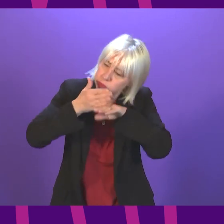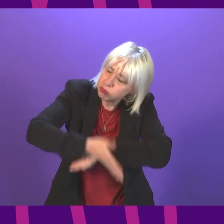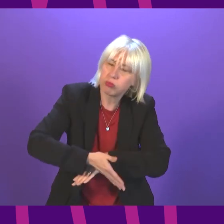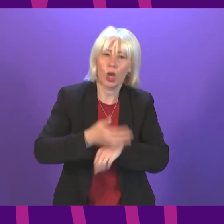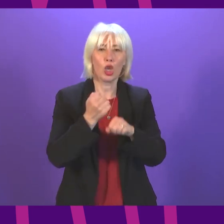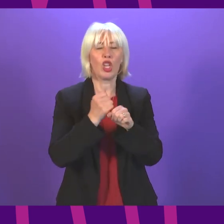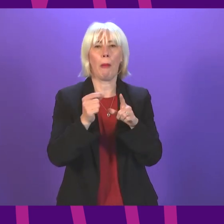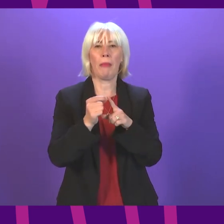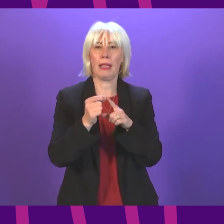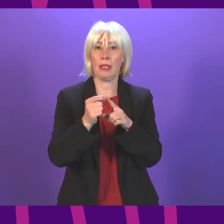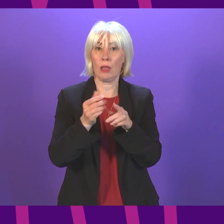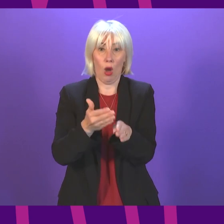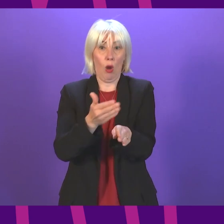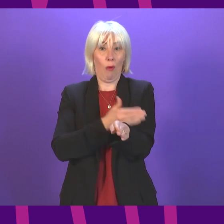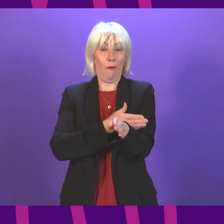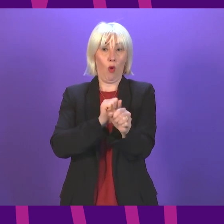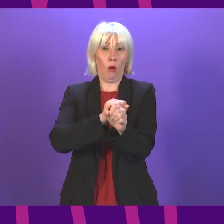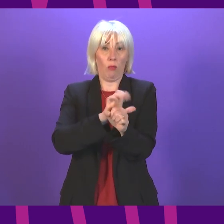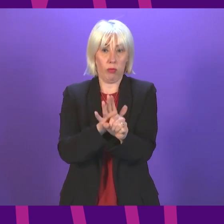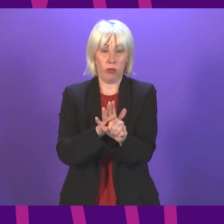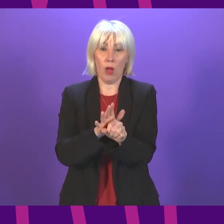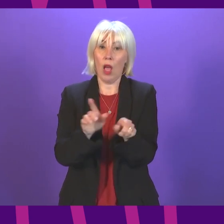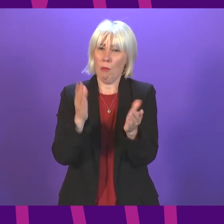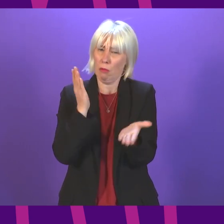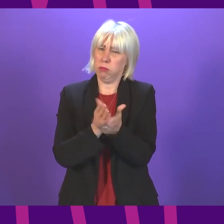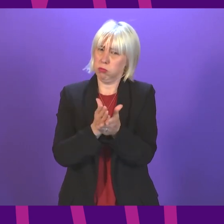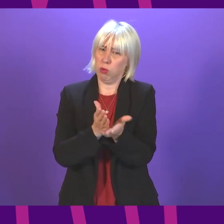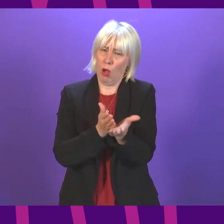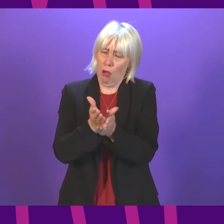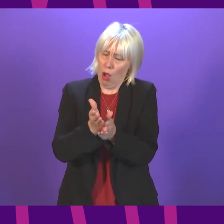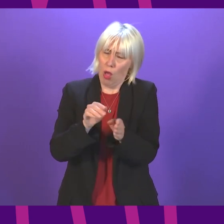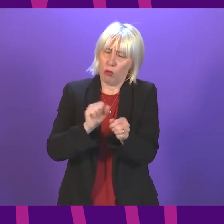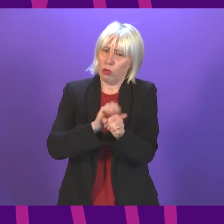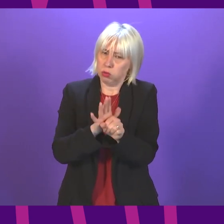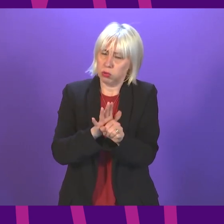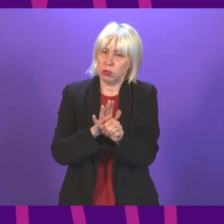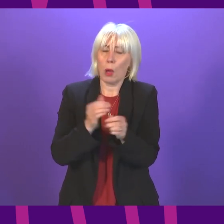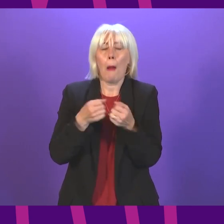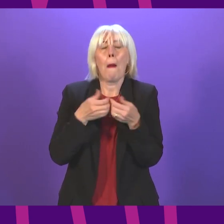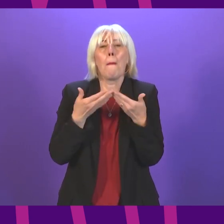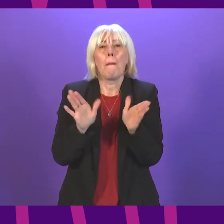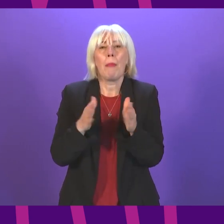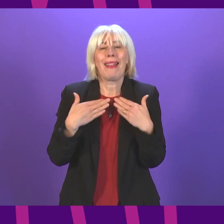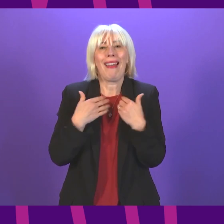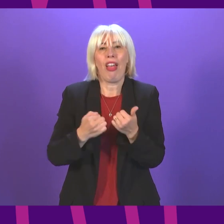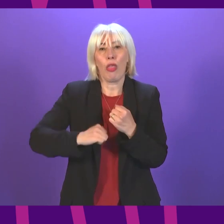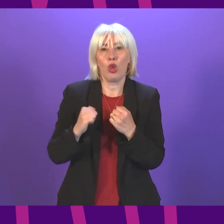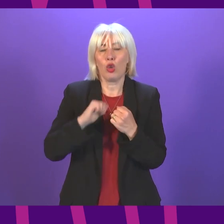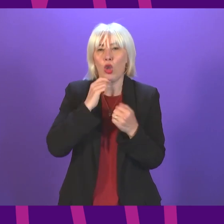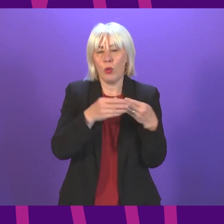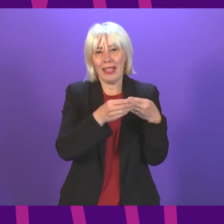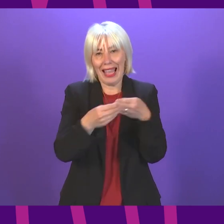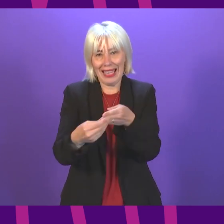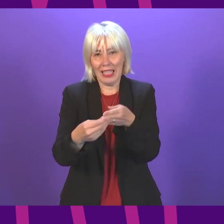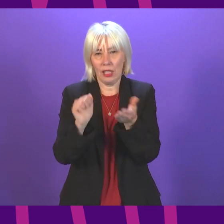done before the pandemic, but crucially, the good work that they have done during the pandemic. Public Health Scotland is publishing guidance on